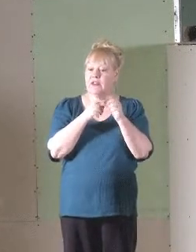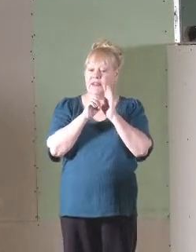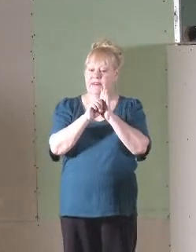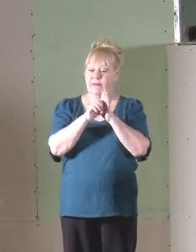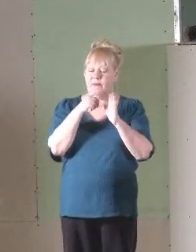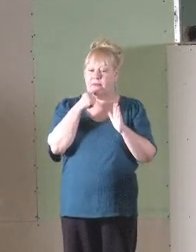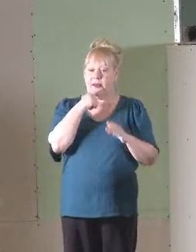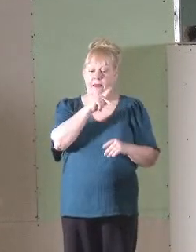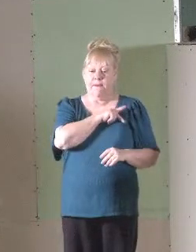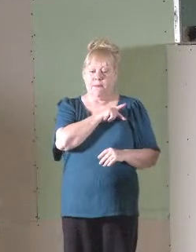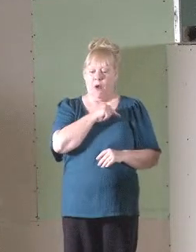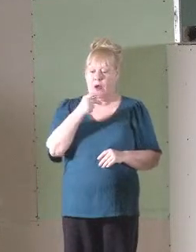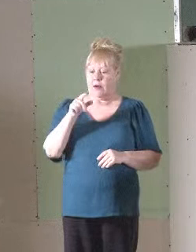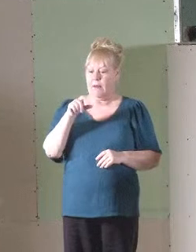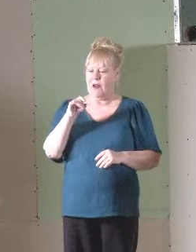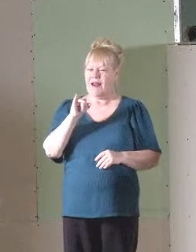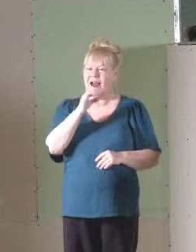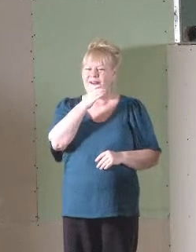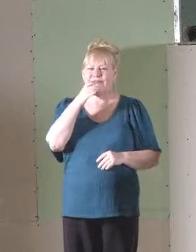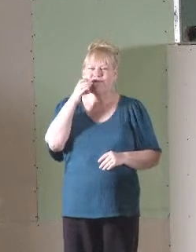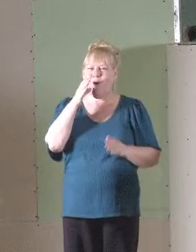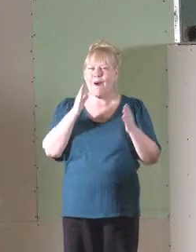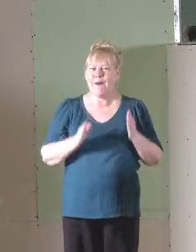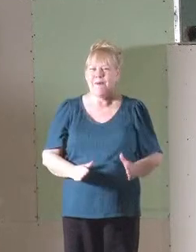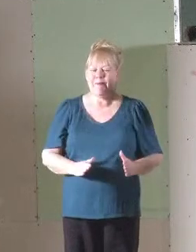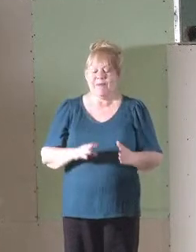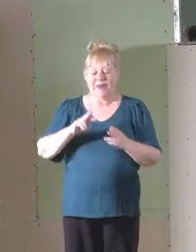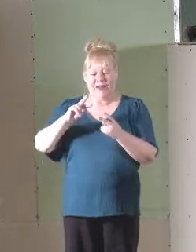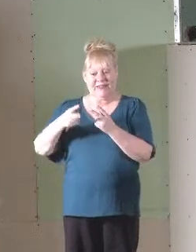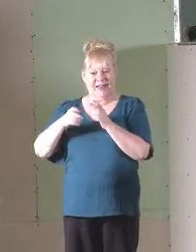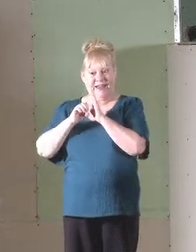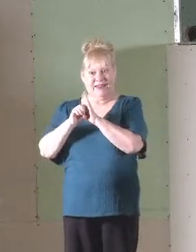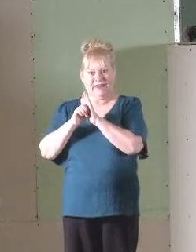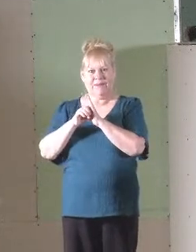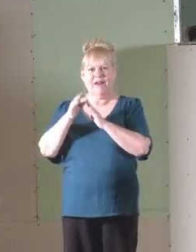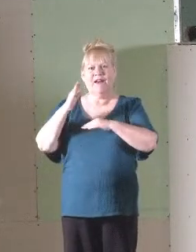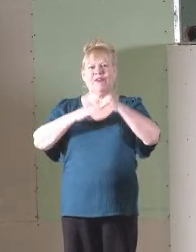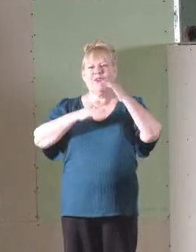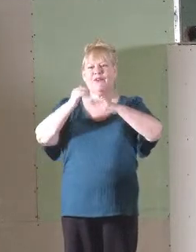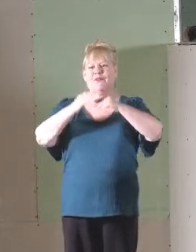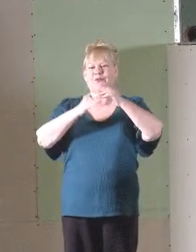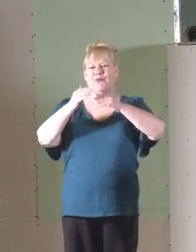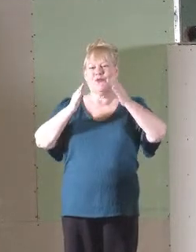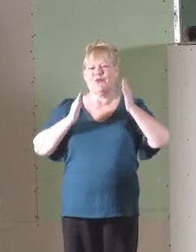said that Paul and Apollos were farmhands. In the second metaphor, they're construction workers.